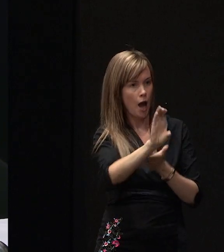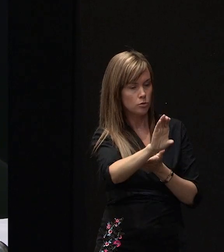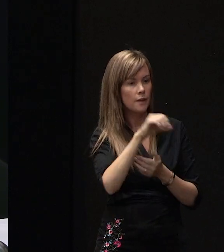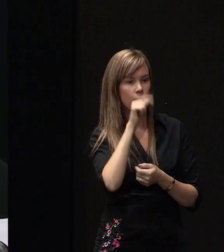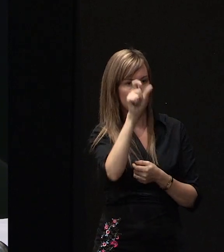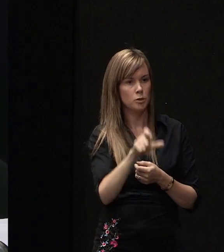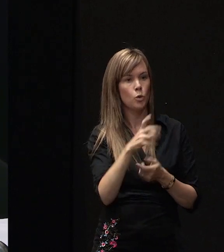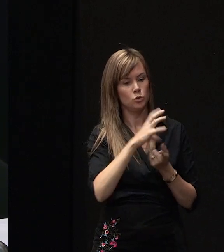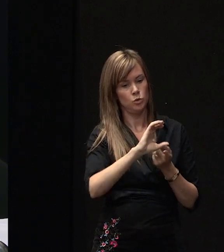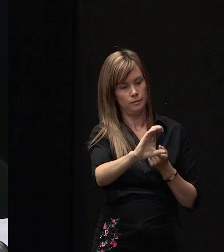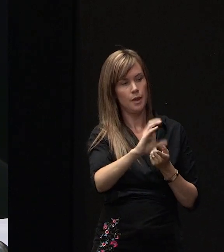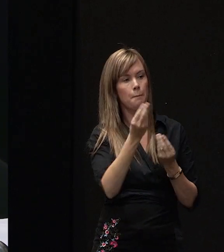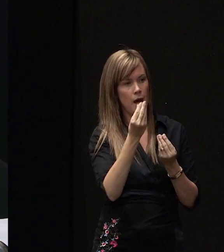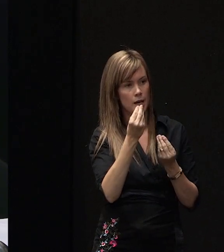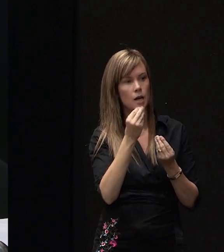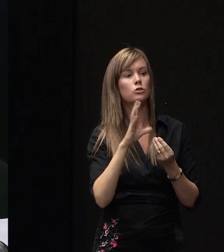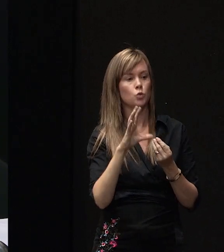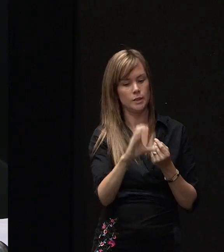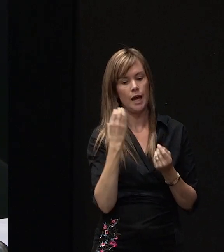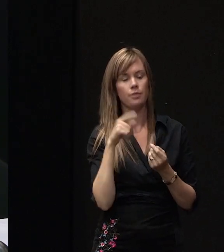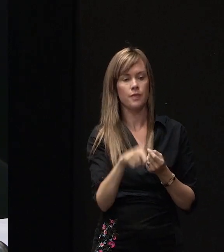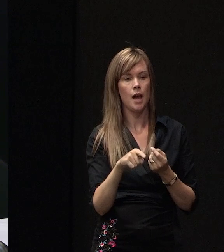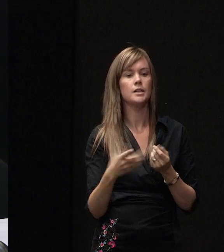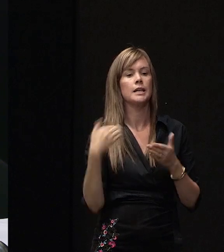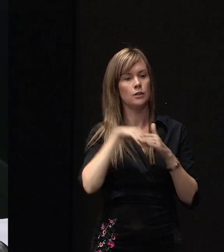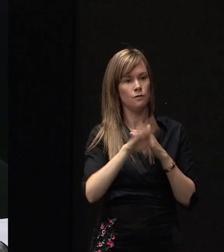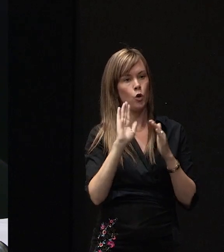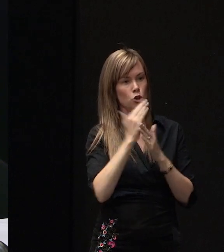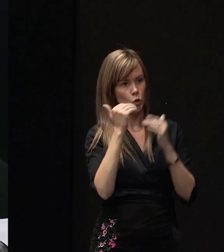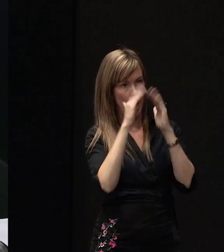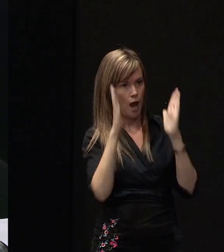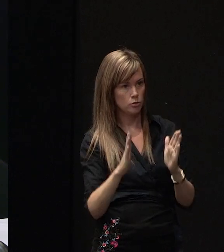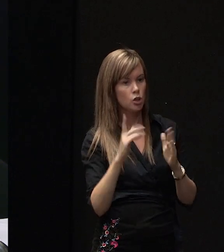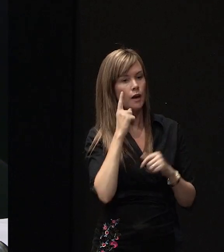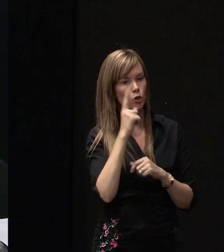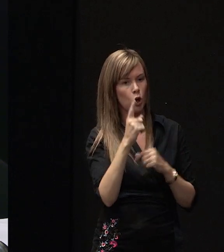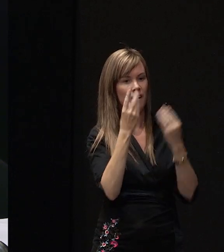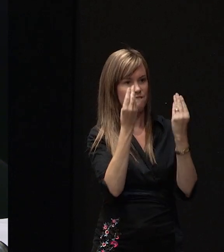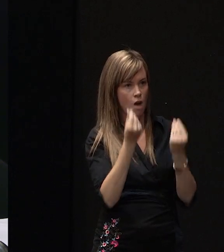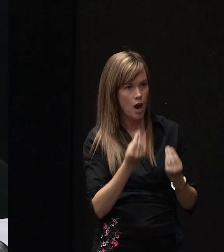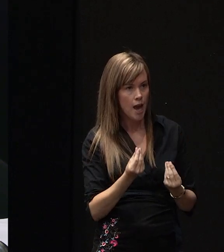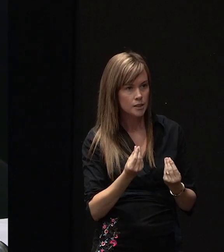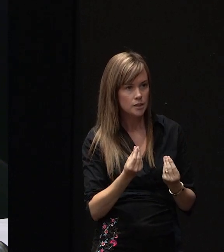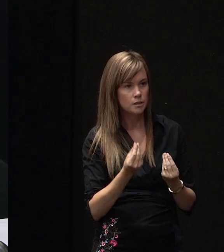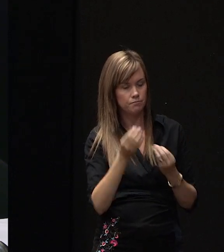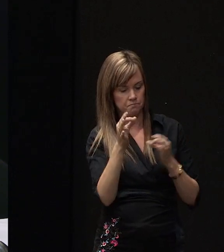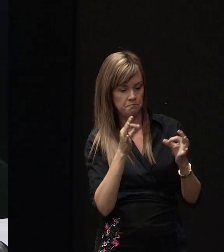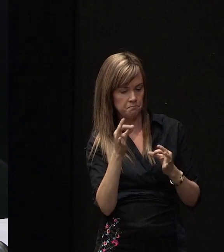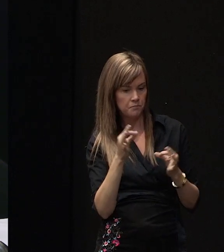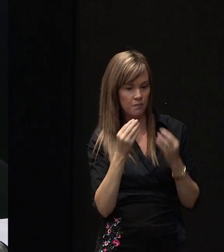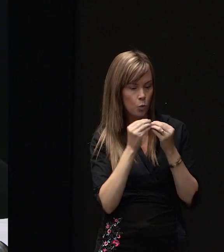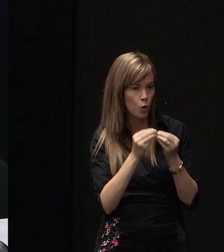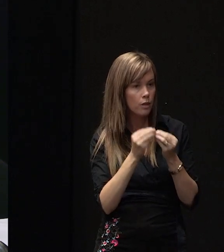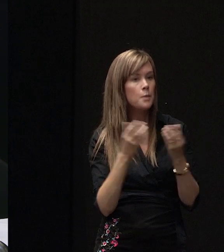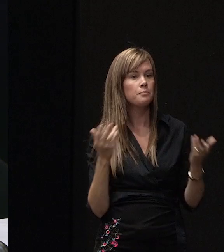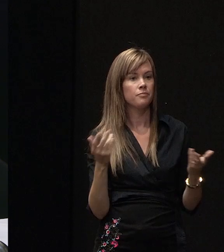that money and put it in towards a new house. You'd have to look at the finances for the economics of that. You'd also need